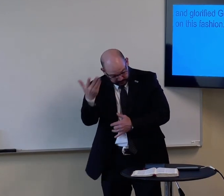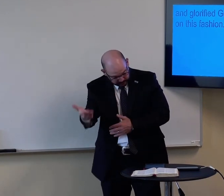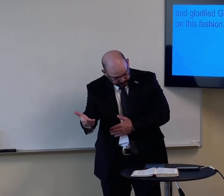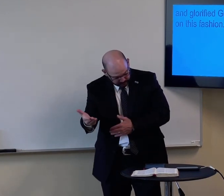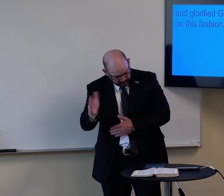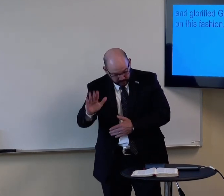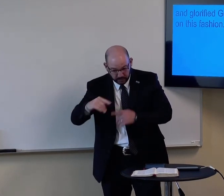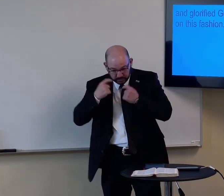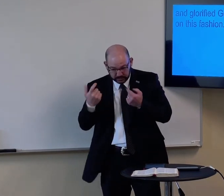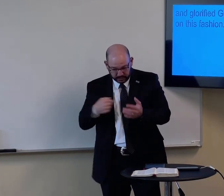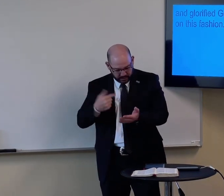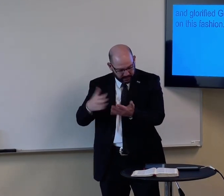To tell the sick.